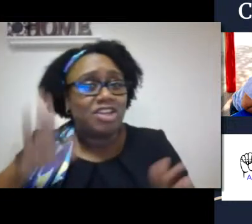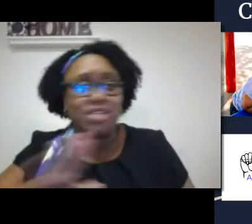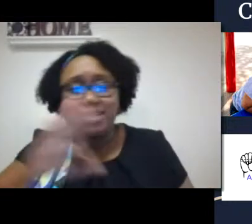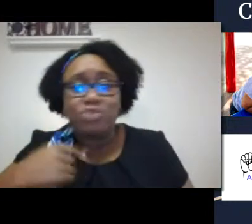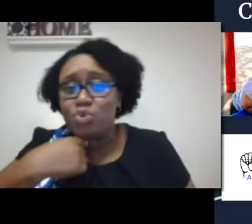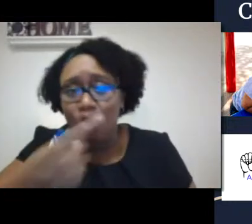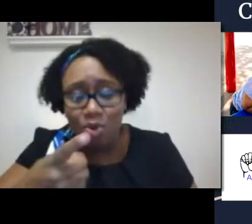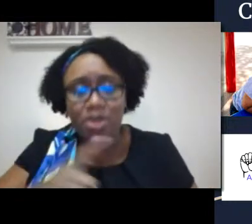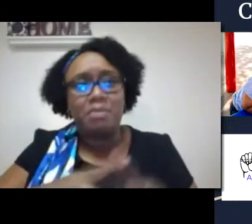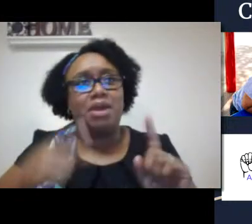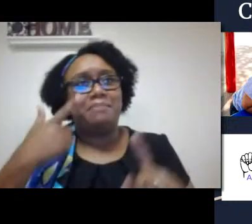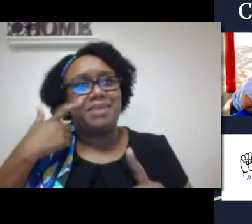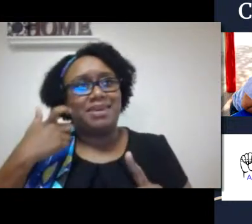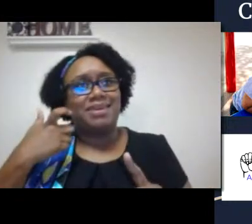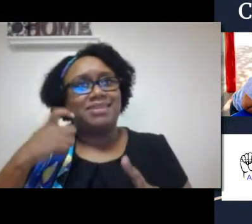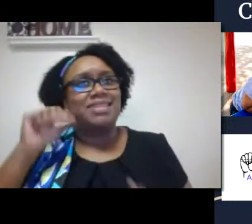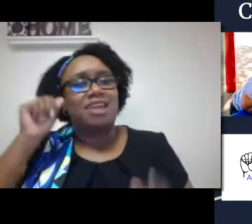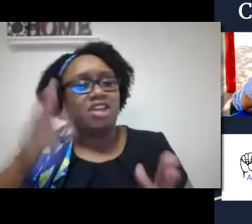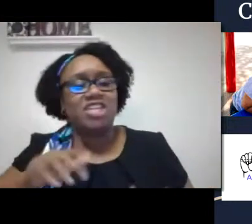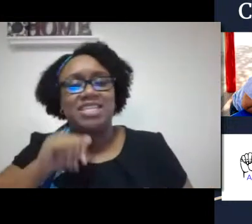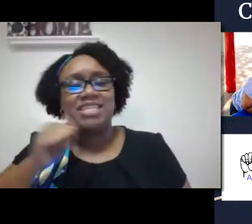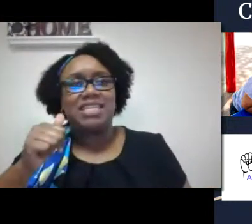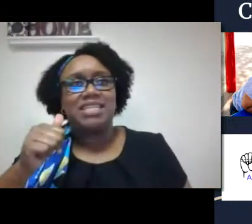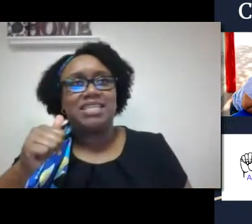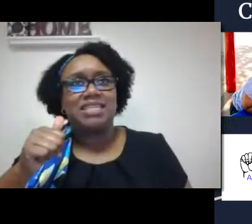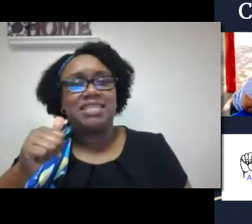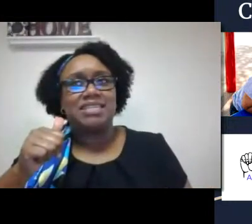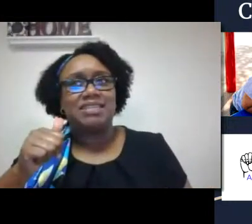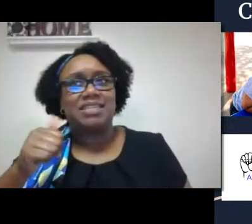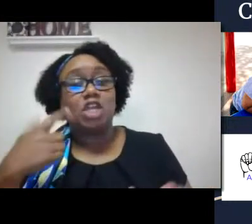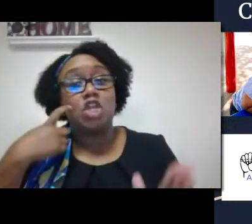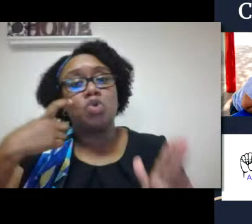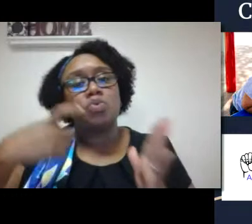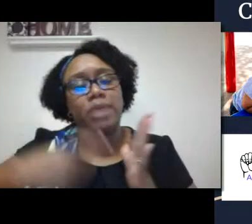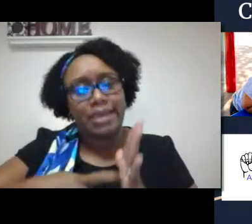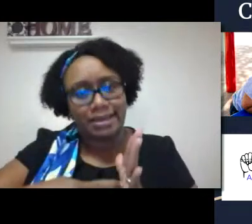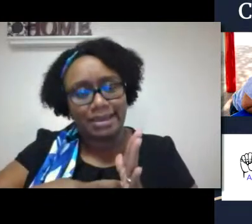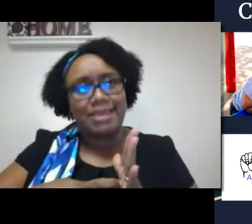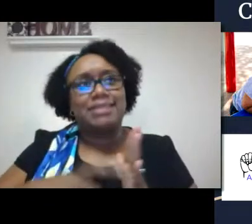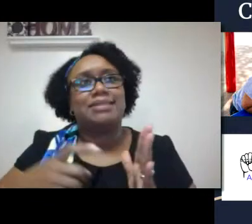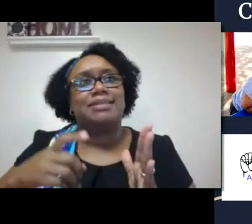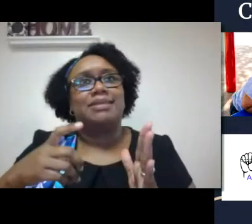And parents and deaf children for many years, they'll feel like they don't understand.